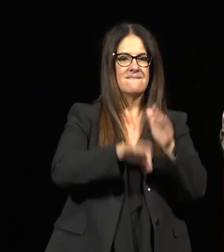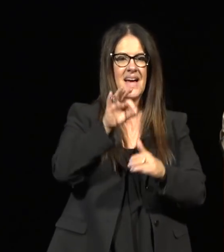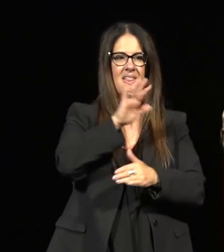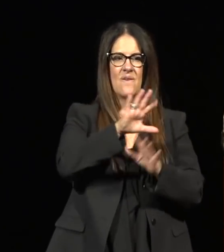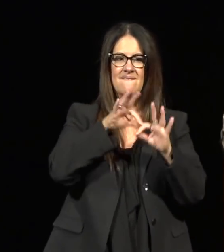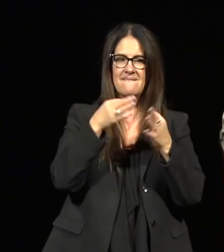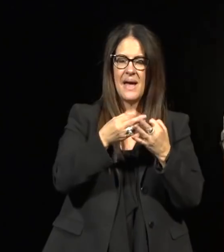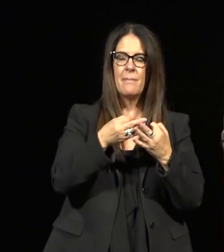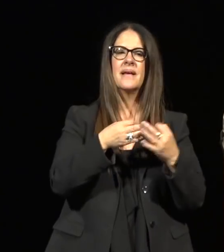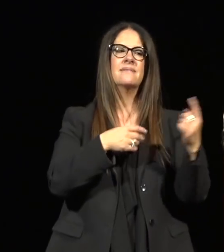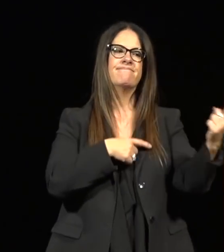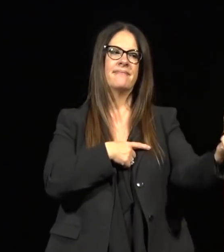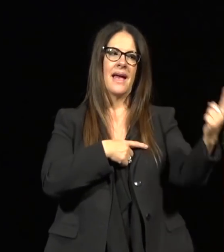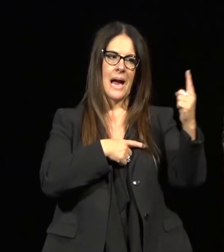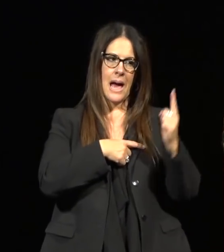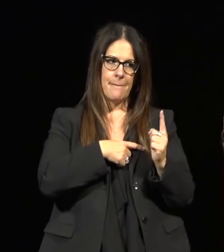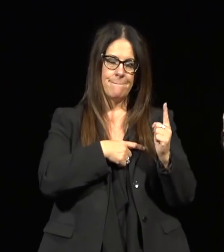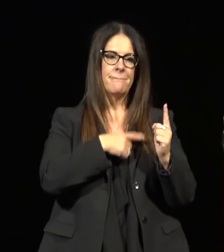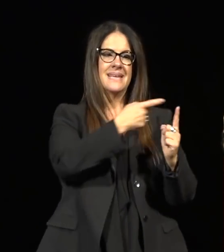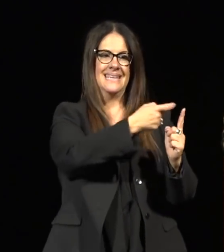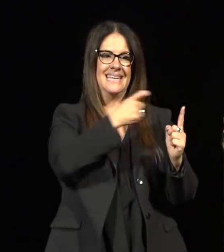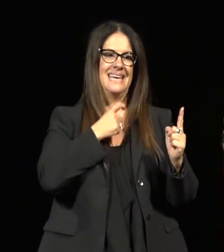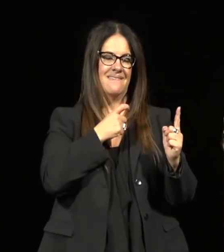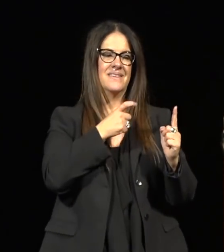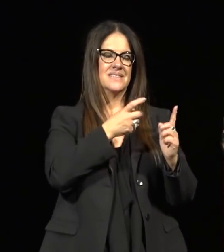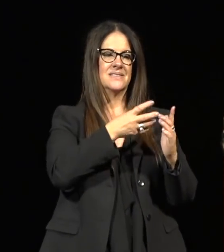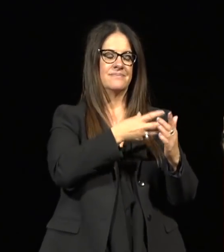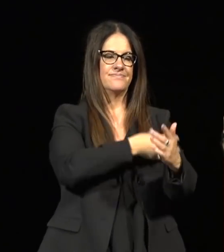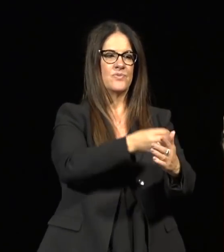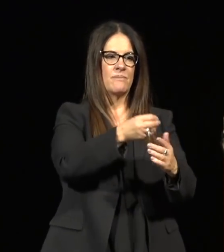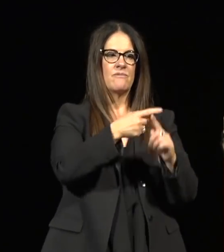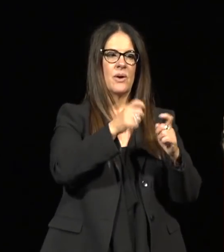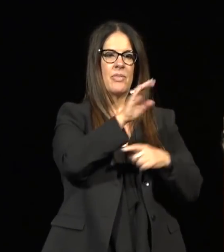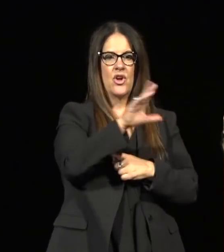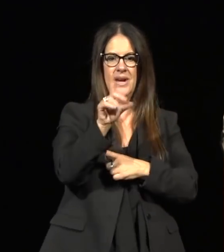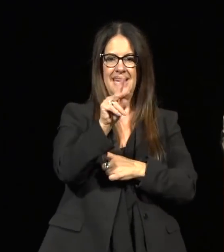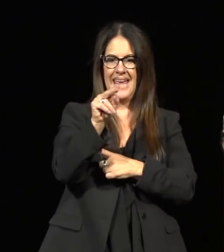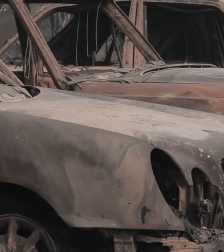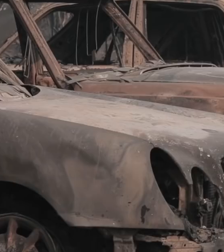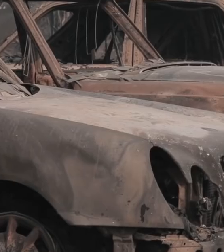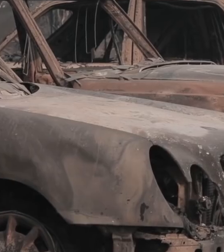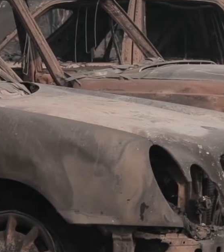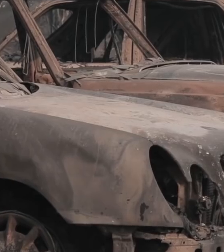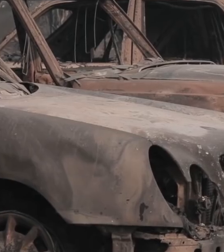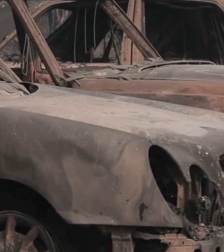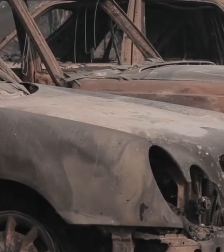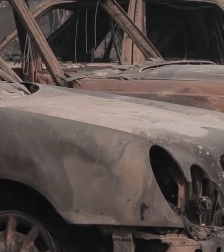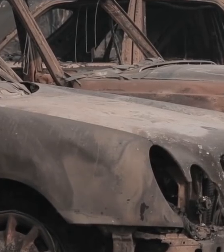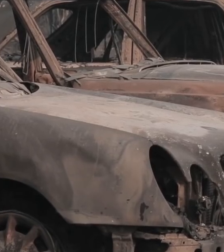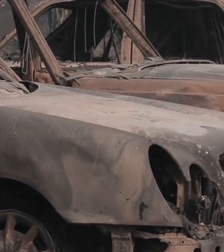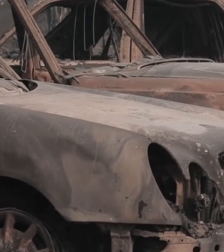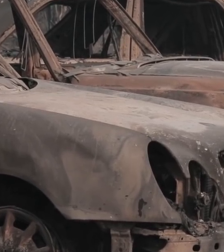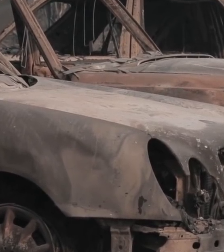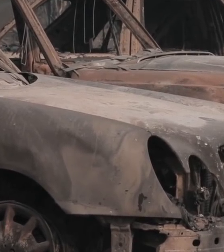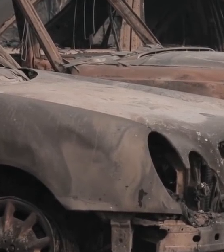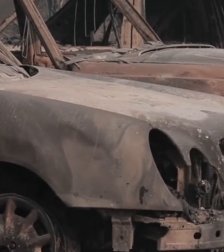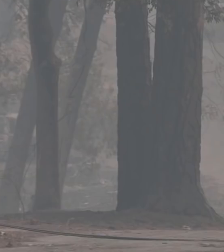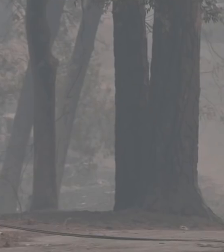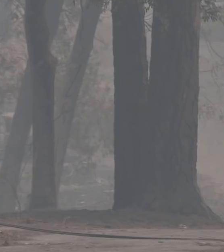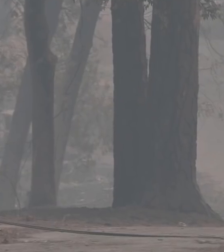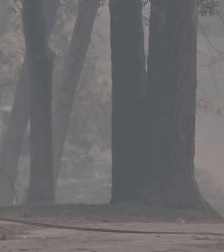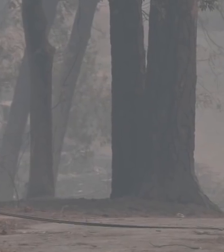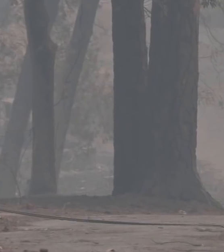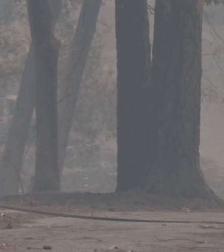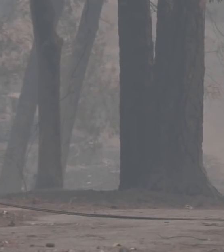fire. They will be able to provide a DNA sample, and then that DNA sample will be used to help us identify